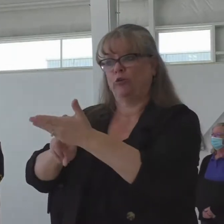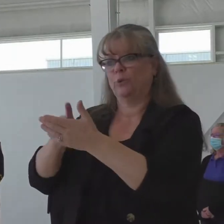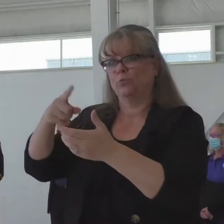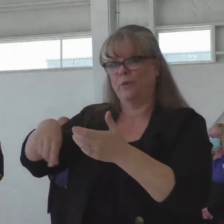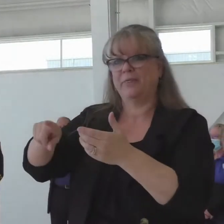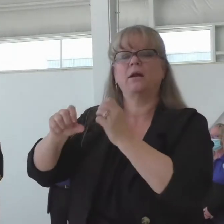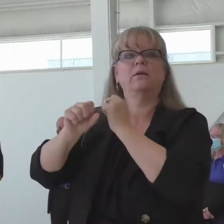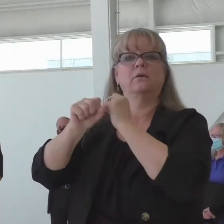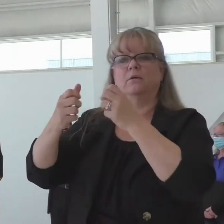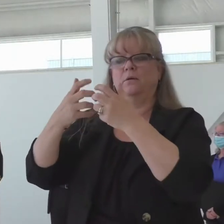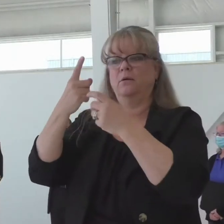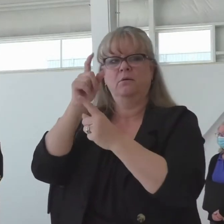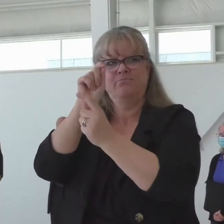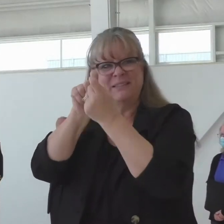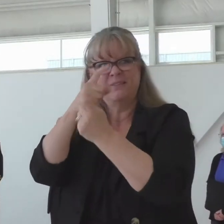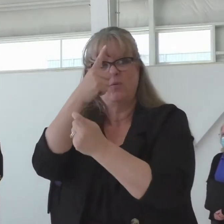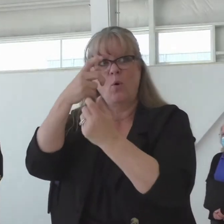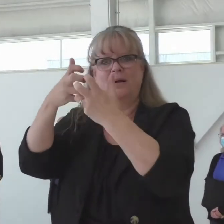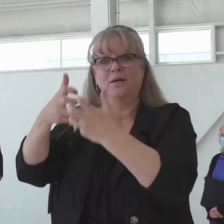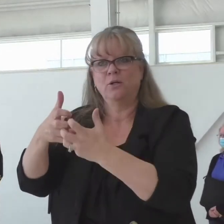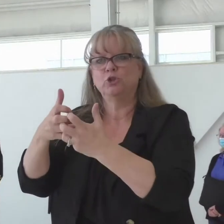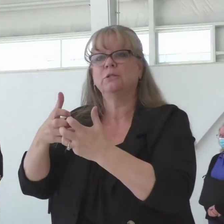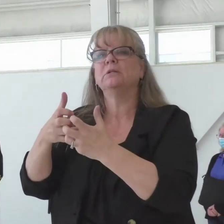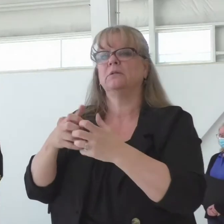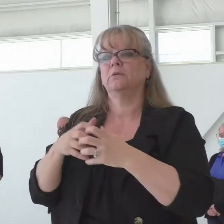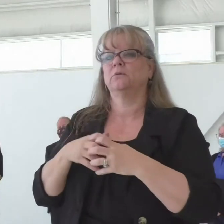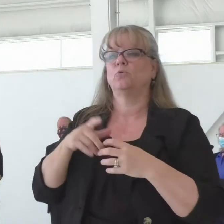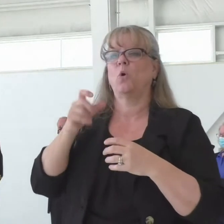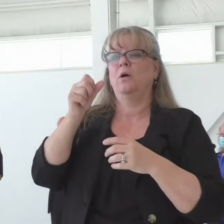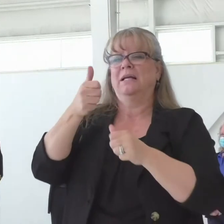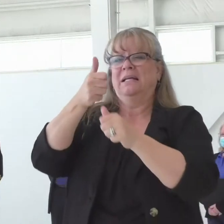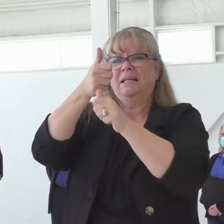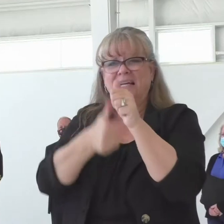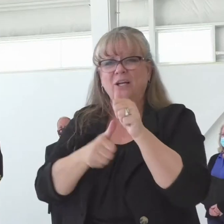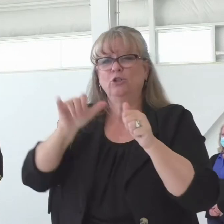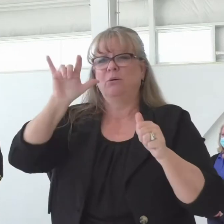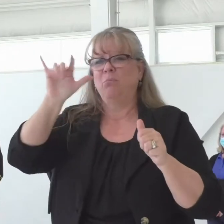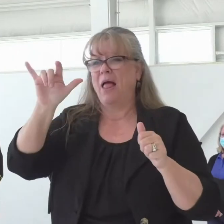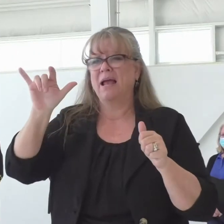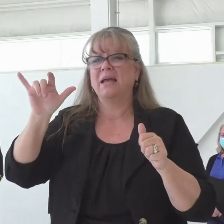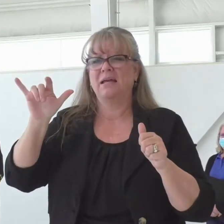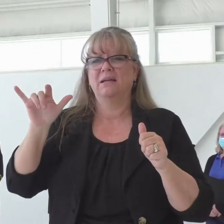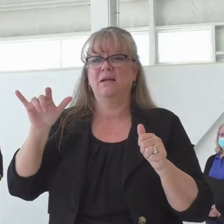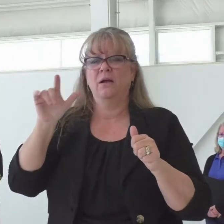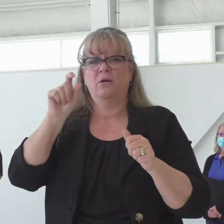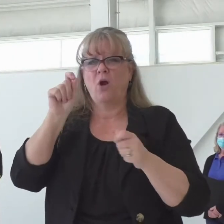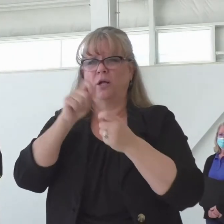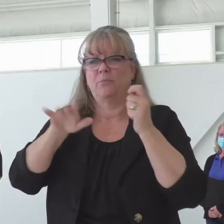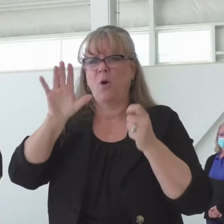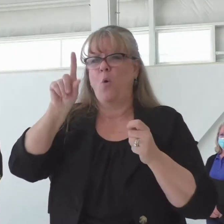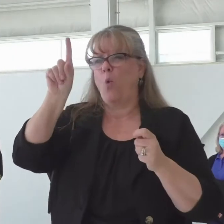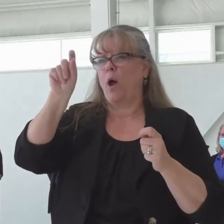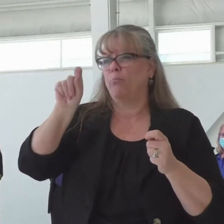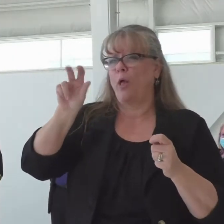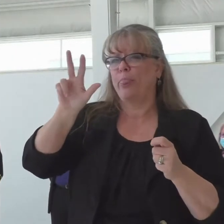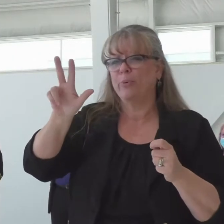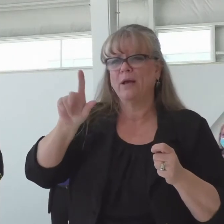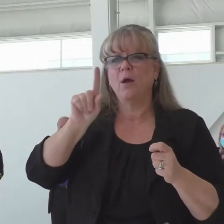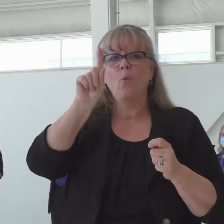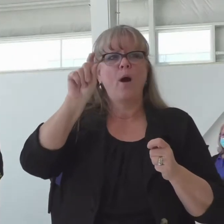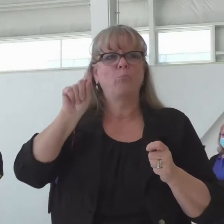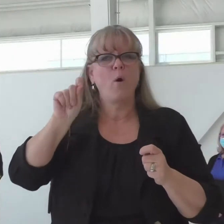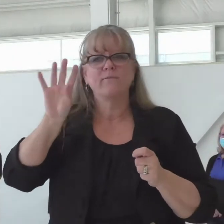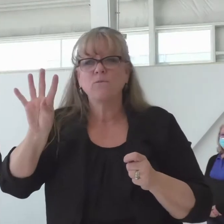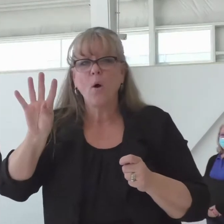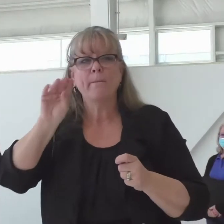each one of these single-engine air tankers costs us approximately $1.3 or $1.4 million per year under the new extended